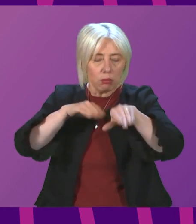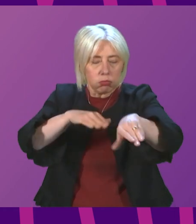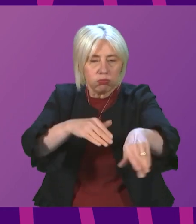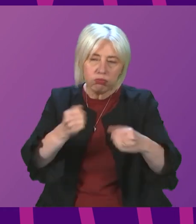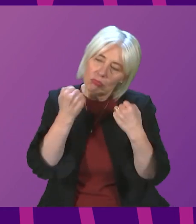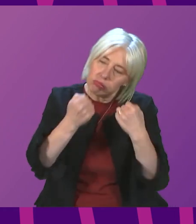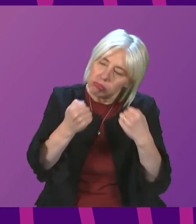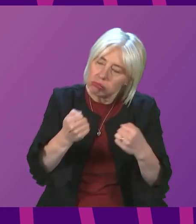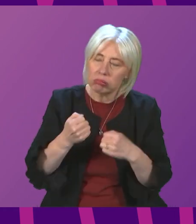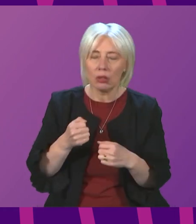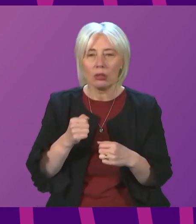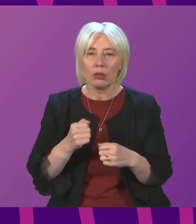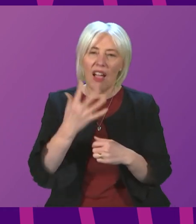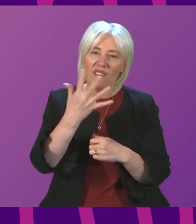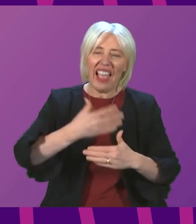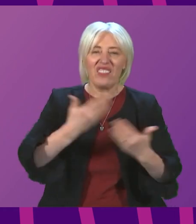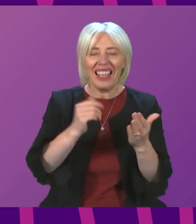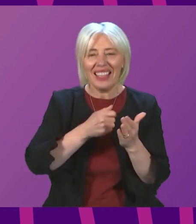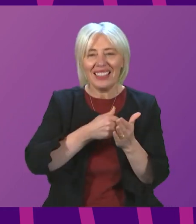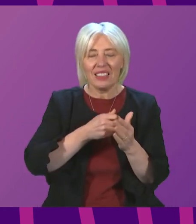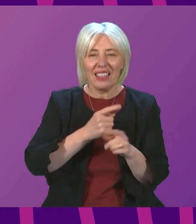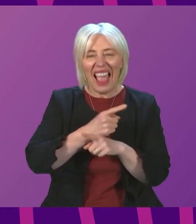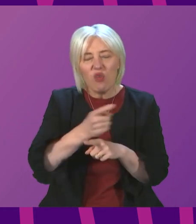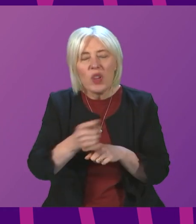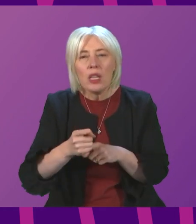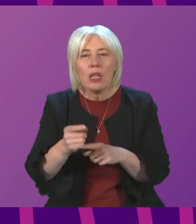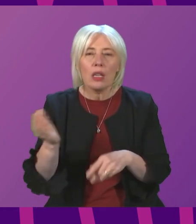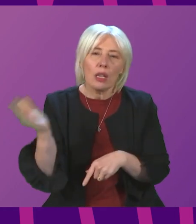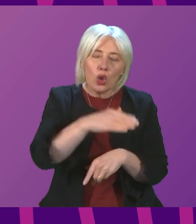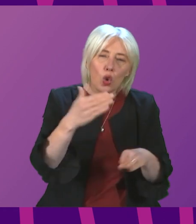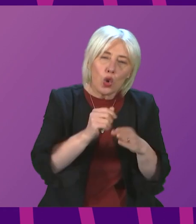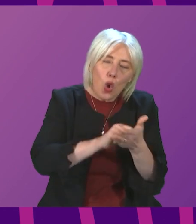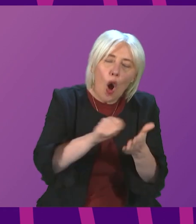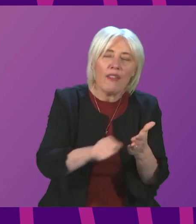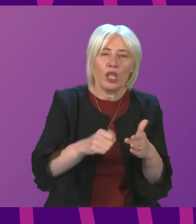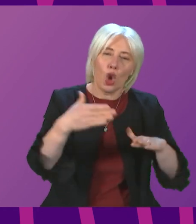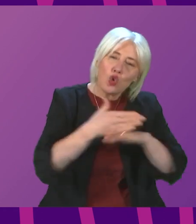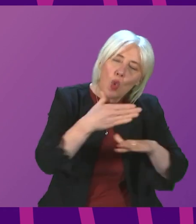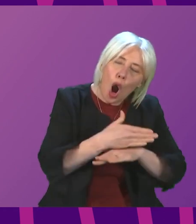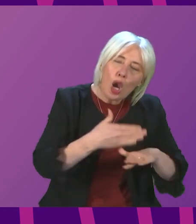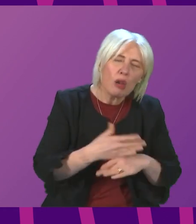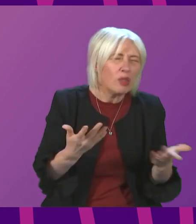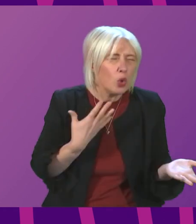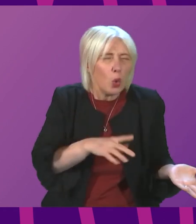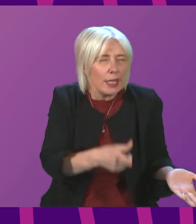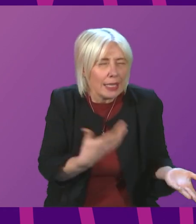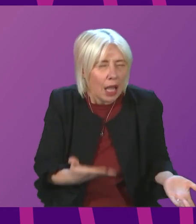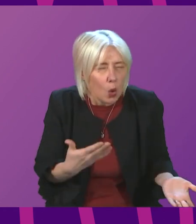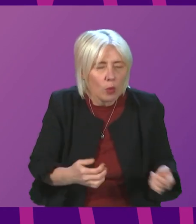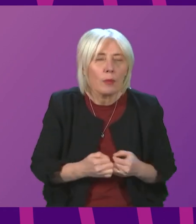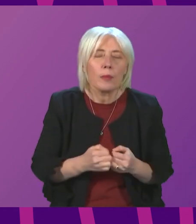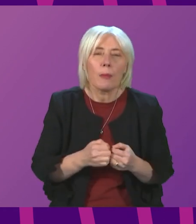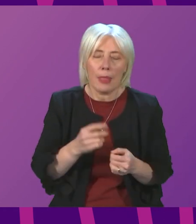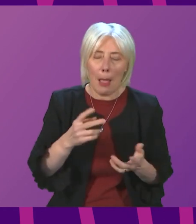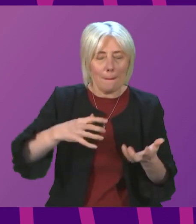a week to get to and to carry out their work? Jeremy Minister Well, in terms of hybrid working, I mean